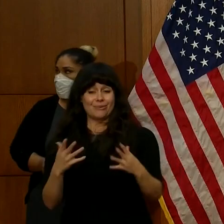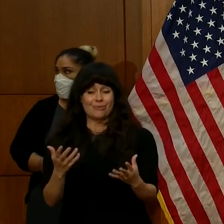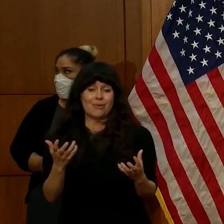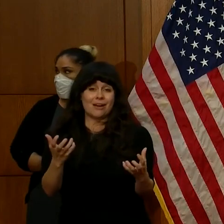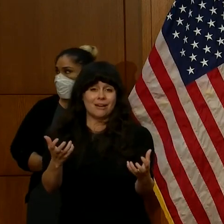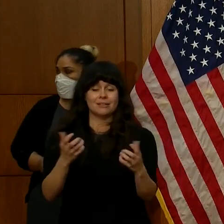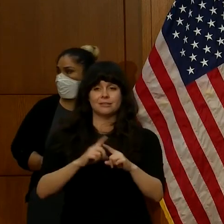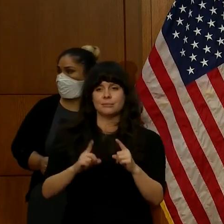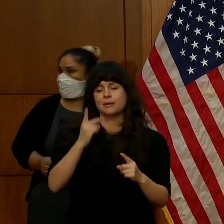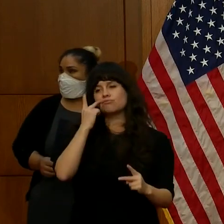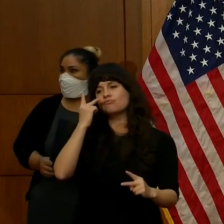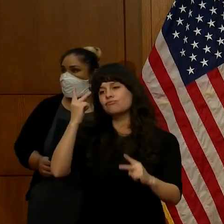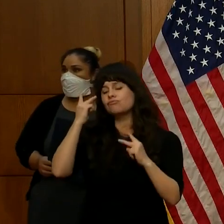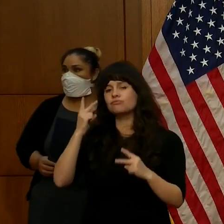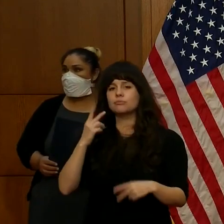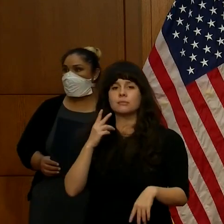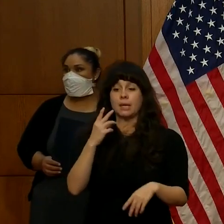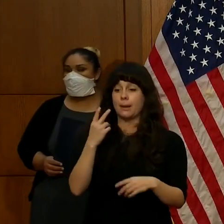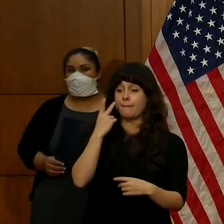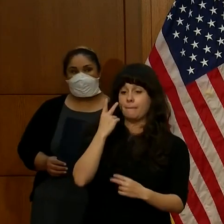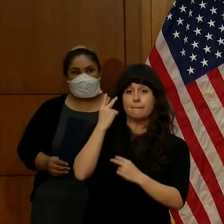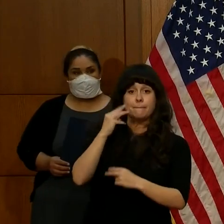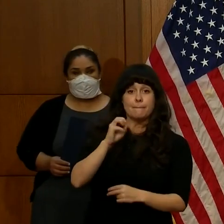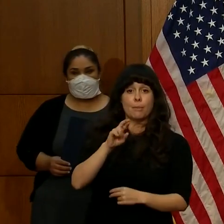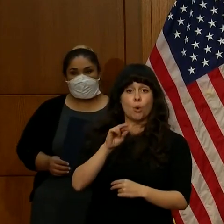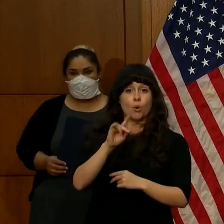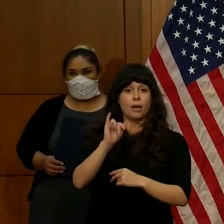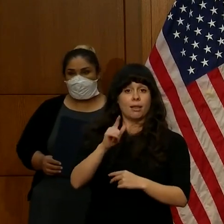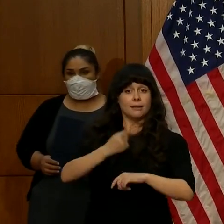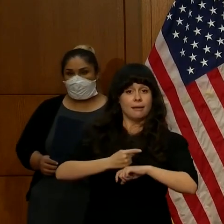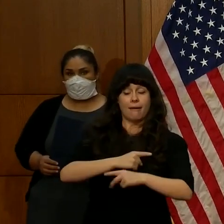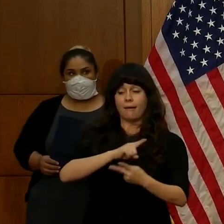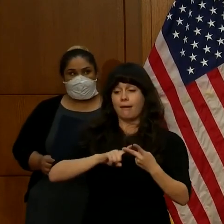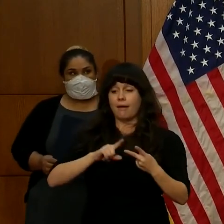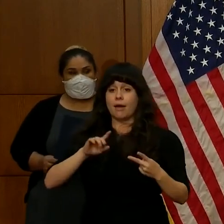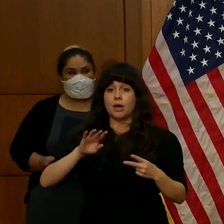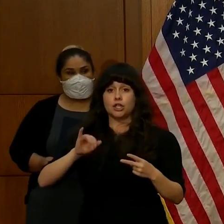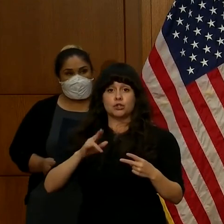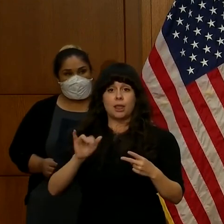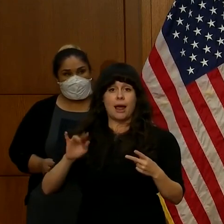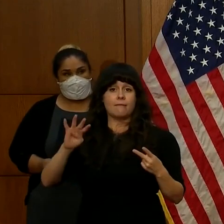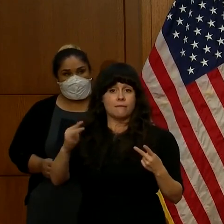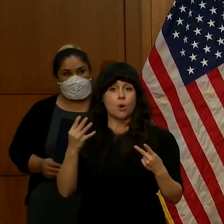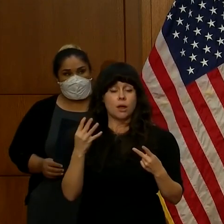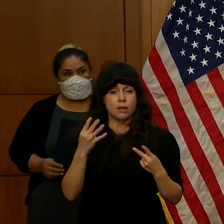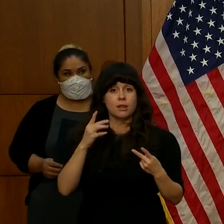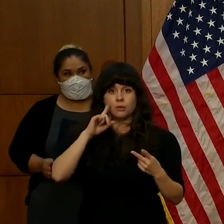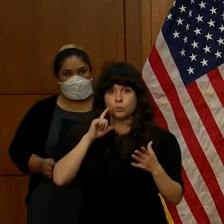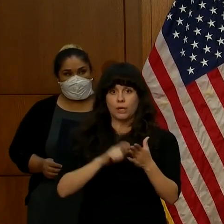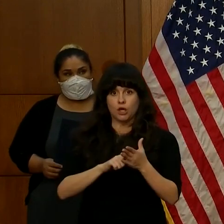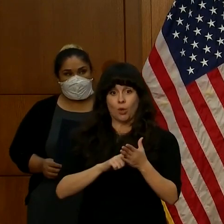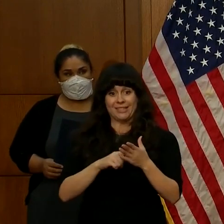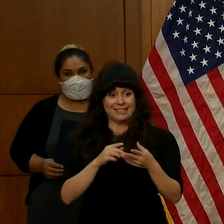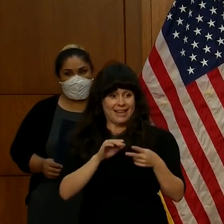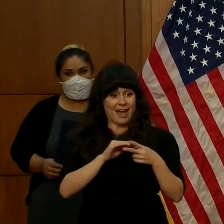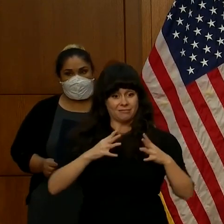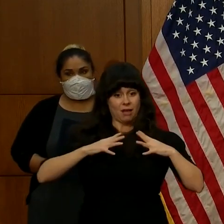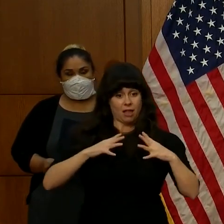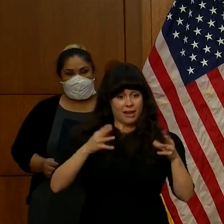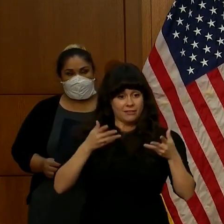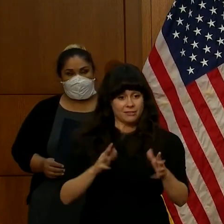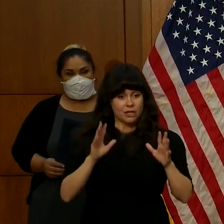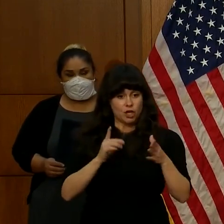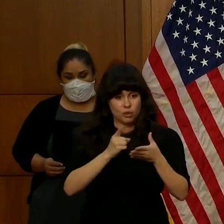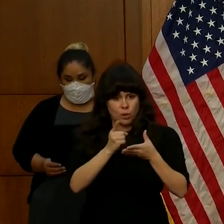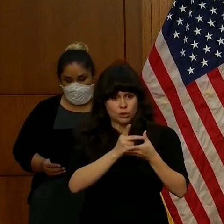to Memorial Day and July the 4th. We saw surges in the week to two weeks following those